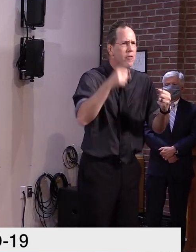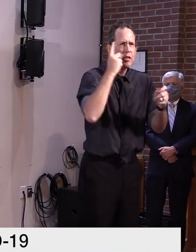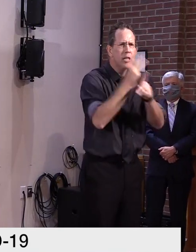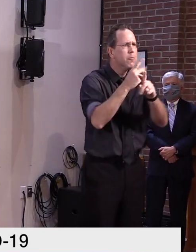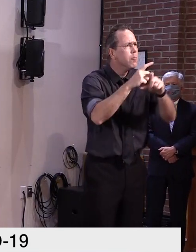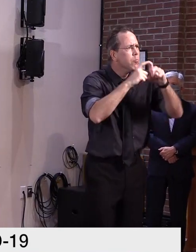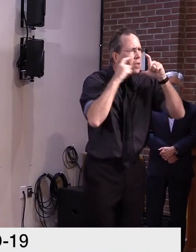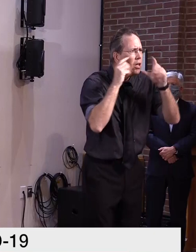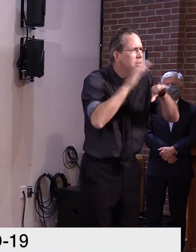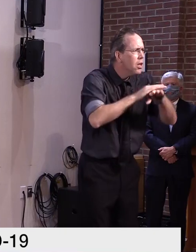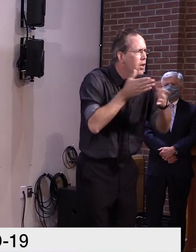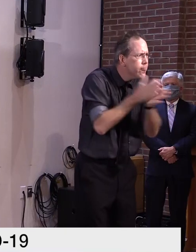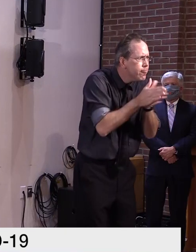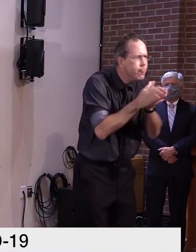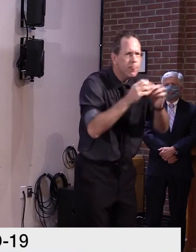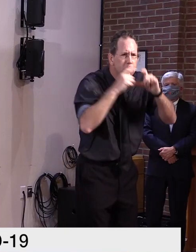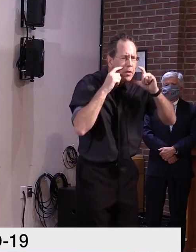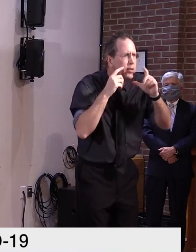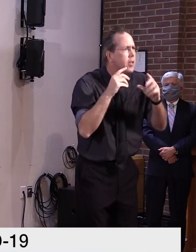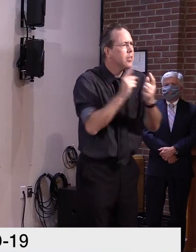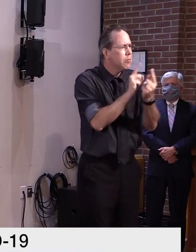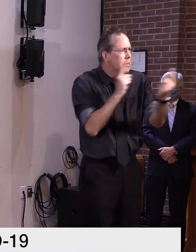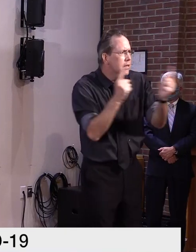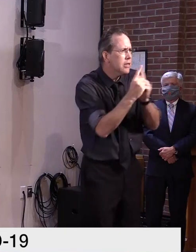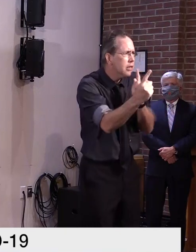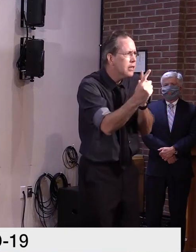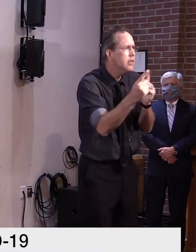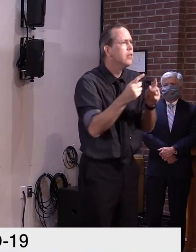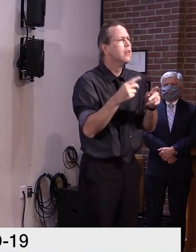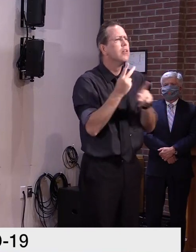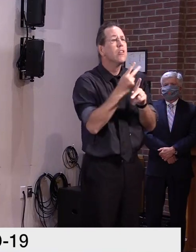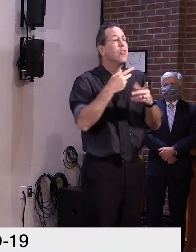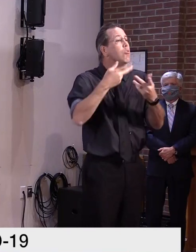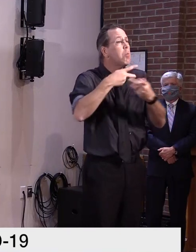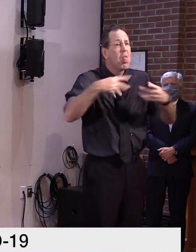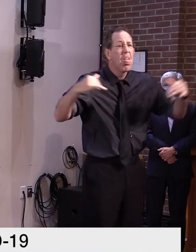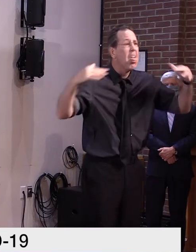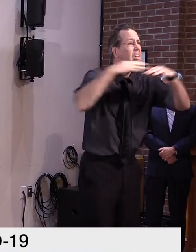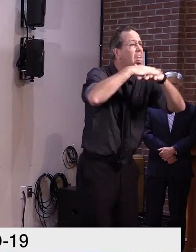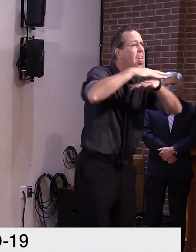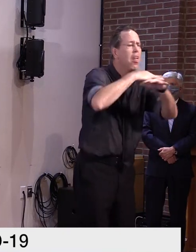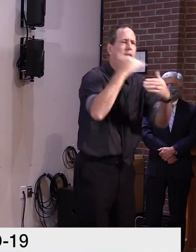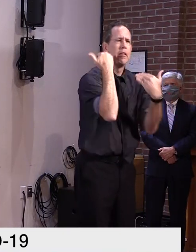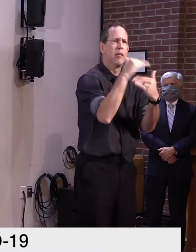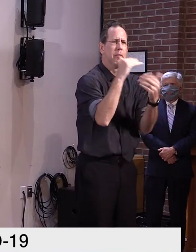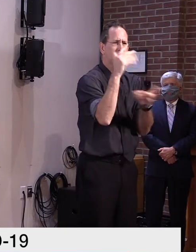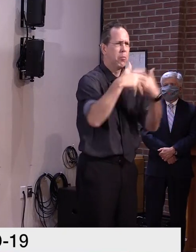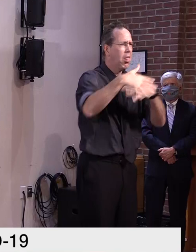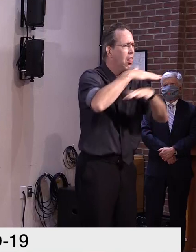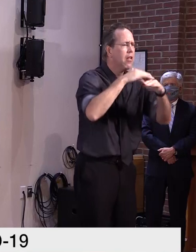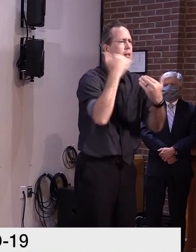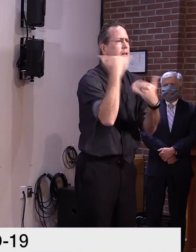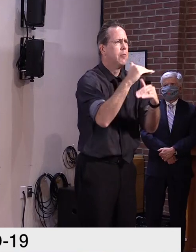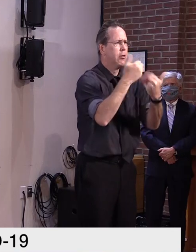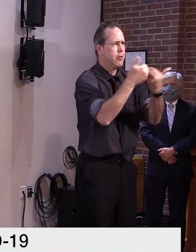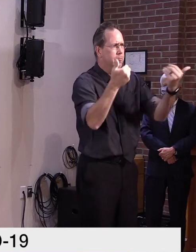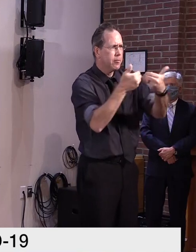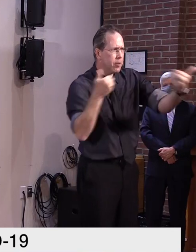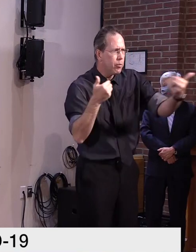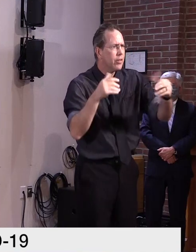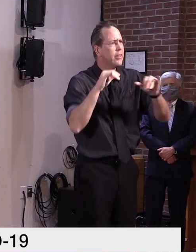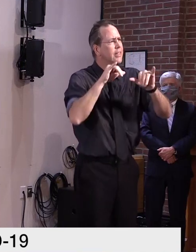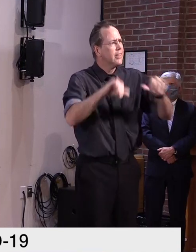limited the number of people you connect with. You've found ways to work from home. You've staycationed instead of